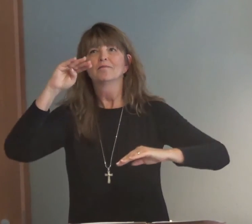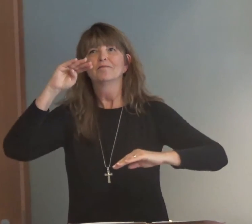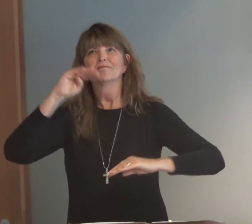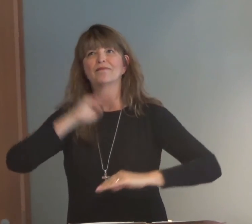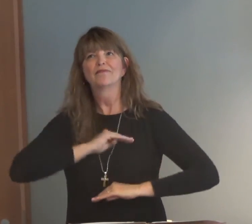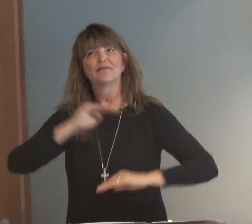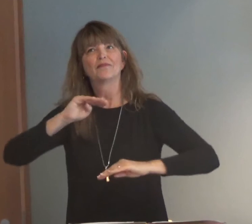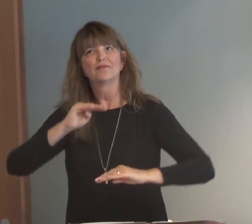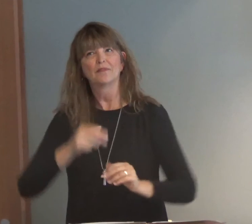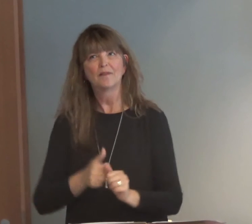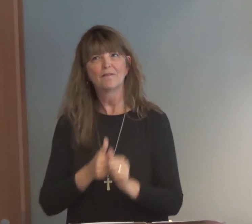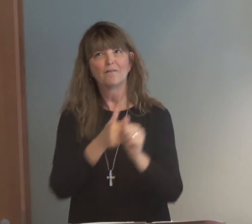Fulfill it.